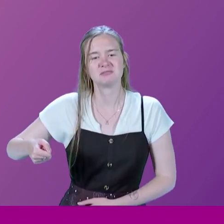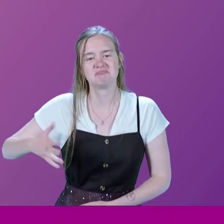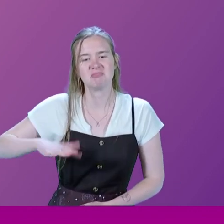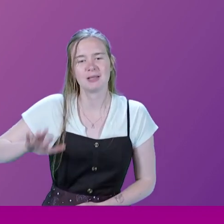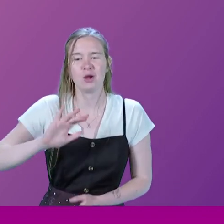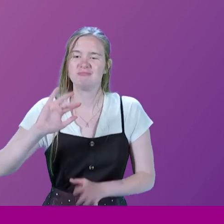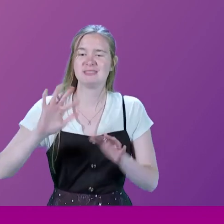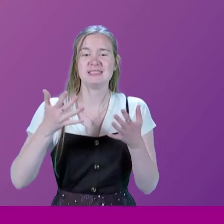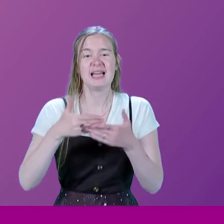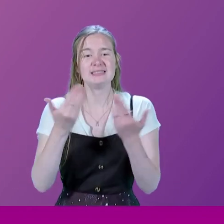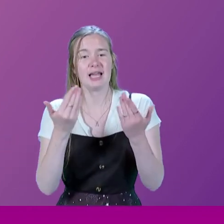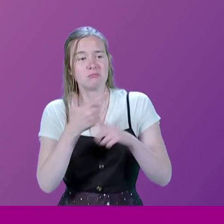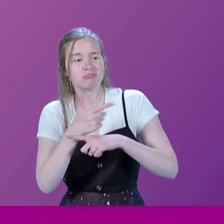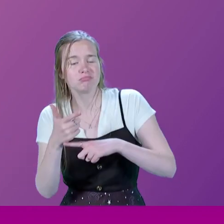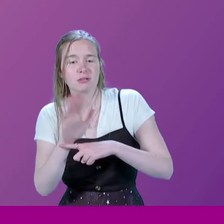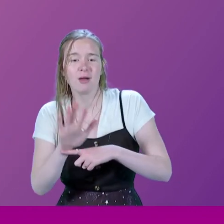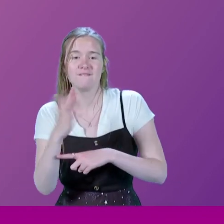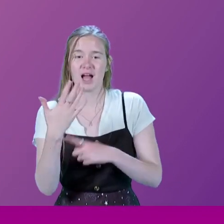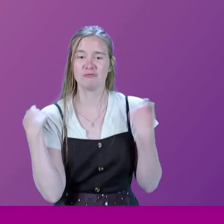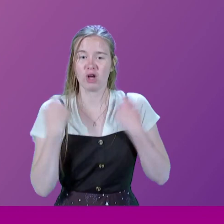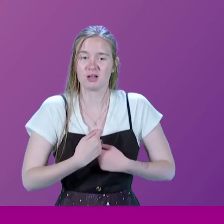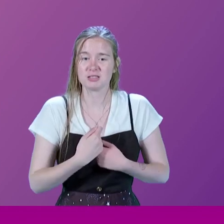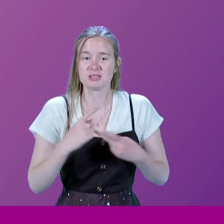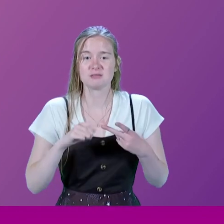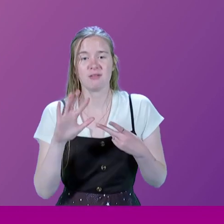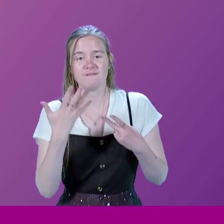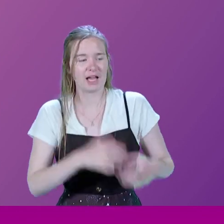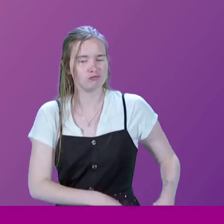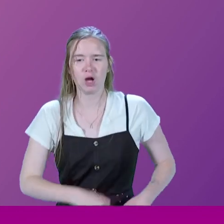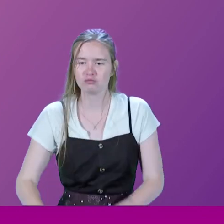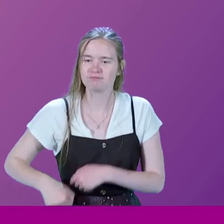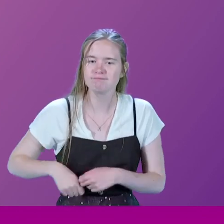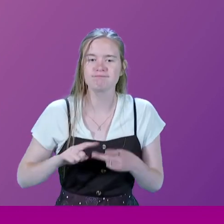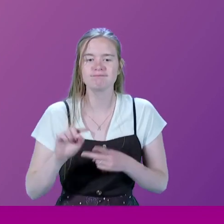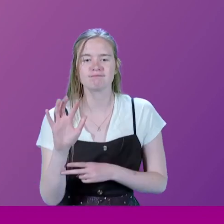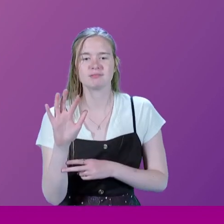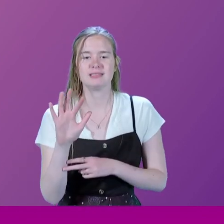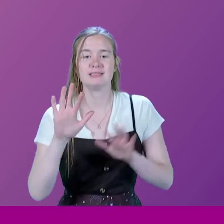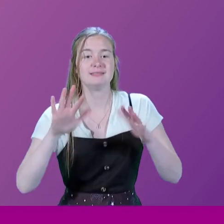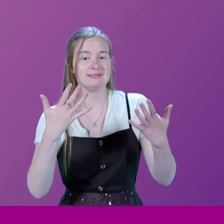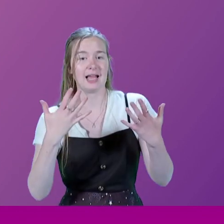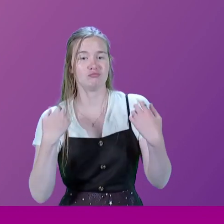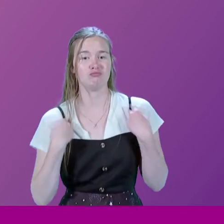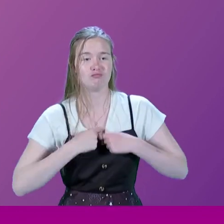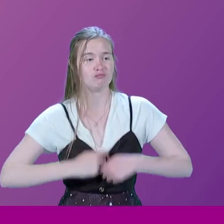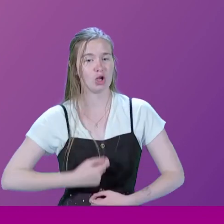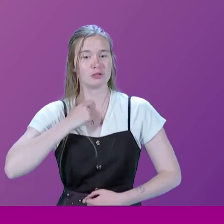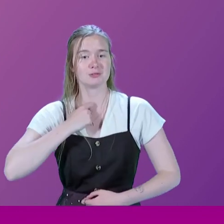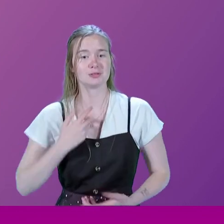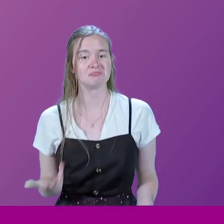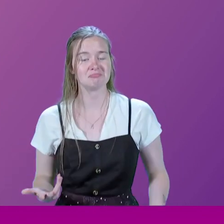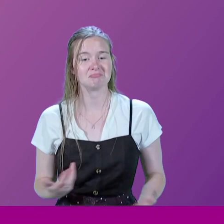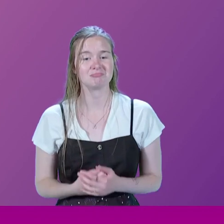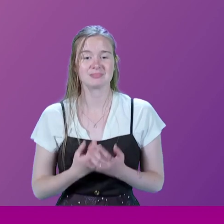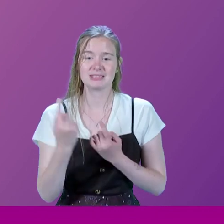a ten-day shoot, five jackets, five trousers, and ten shirts. So,